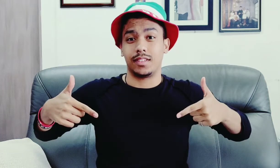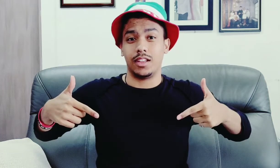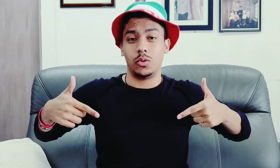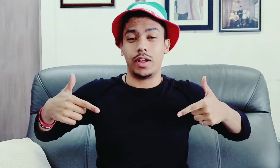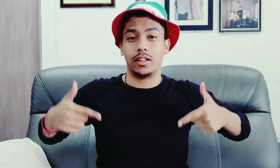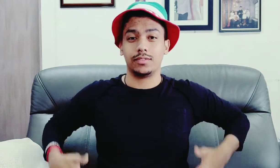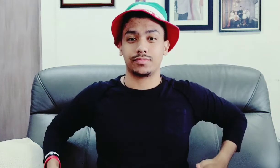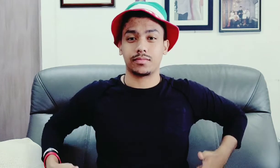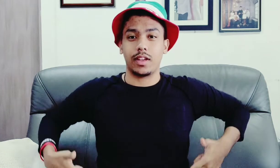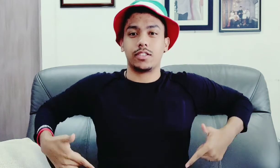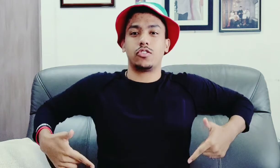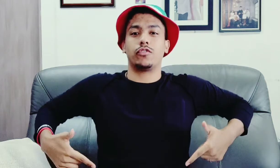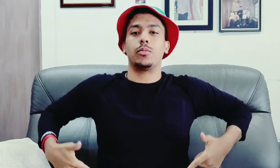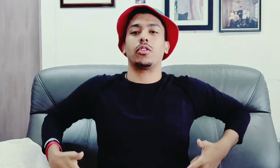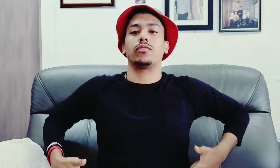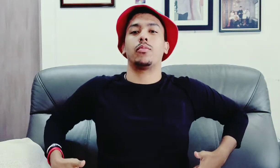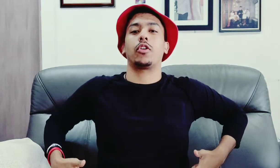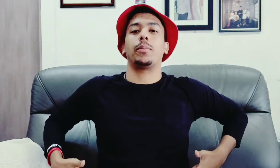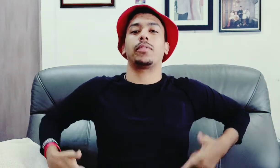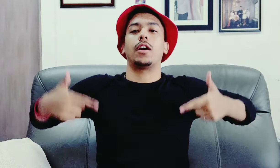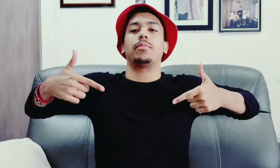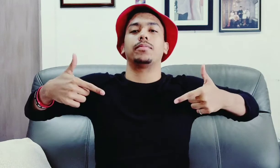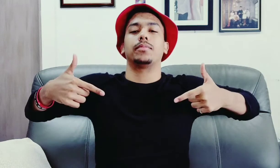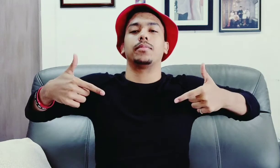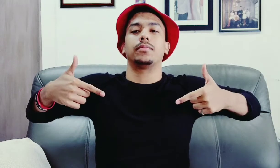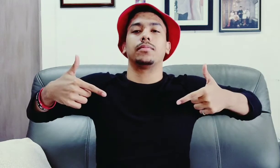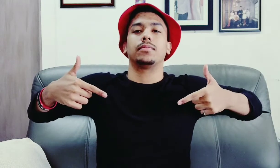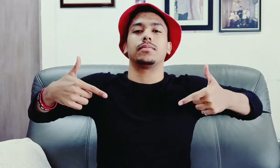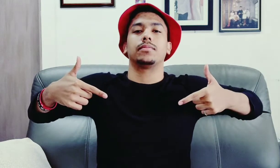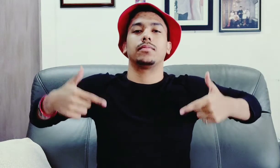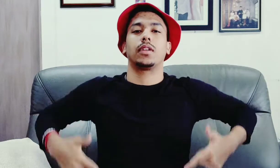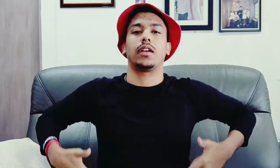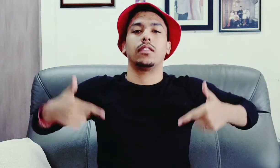do an l and just draw from your from your hips up okay